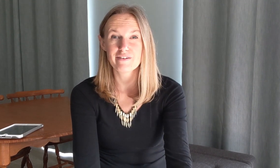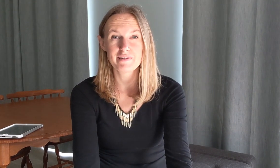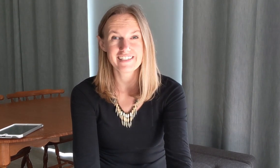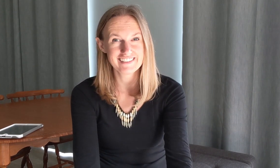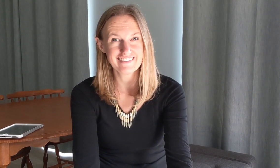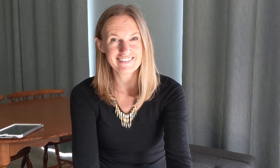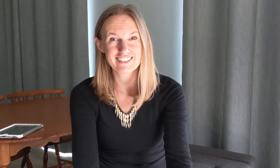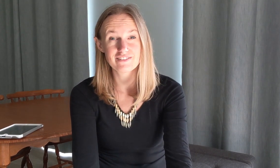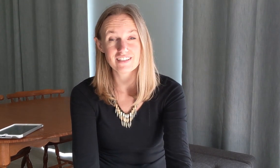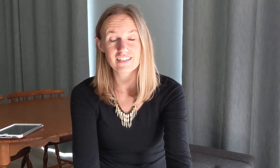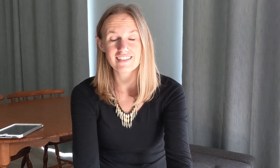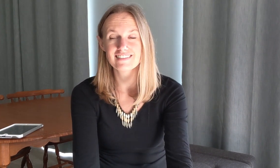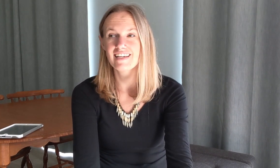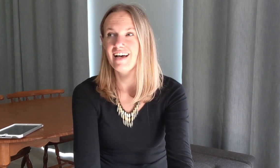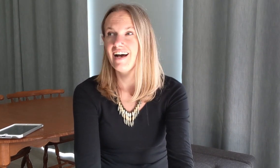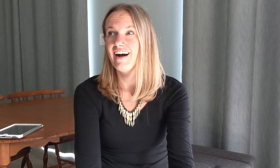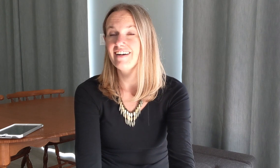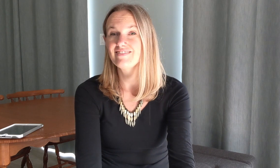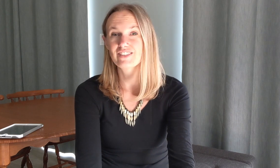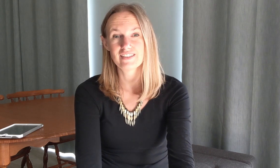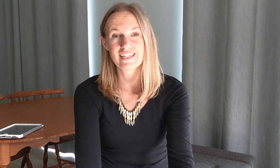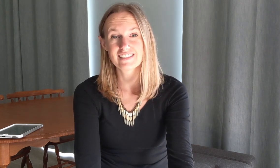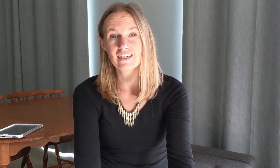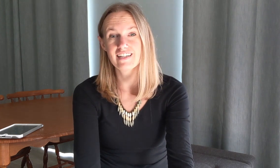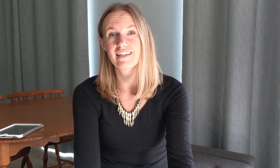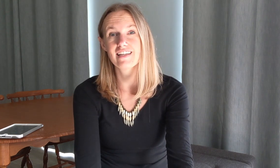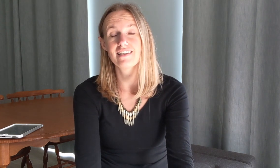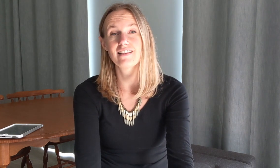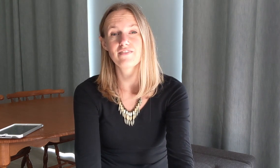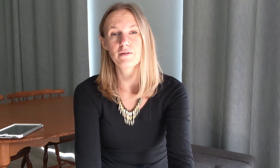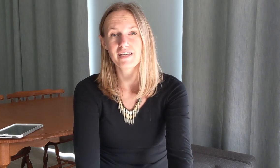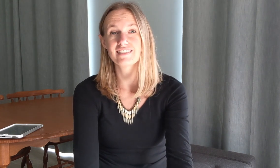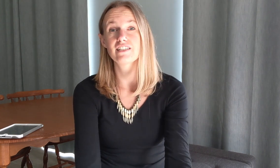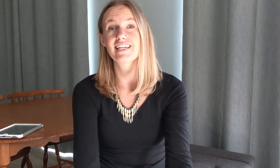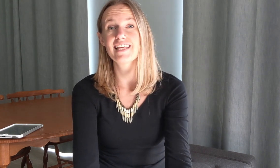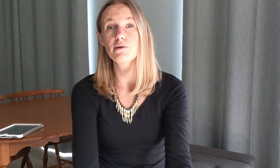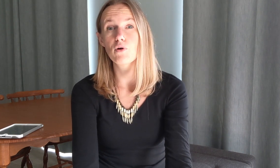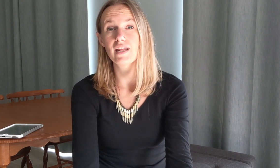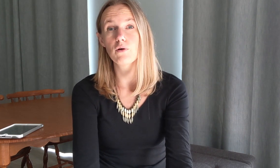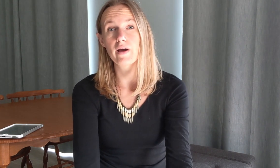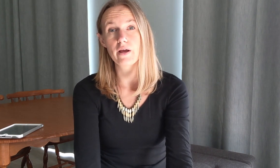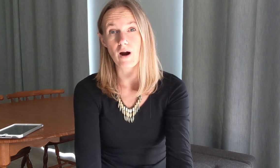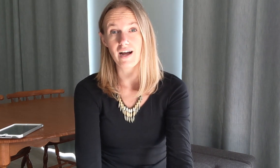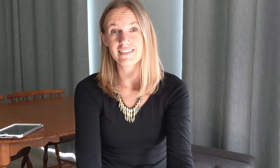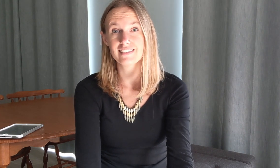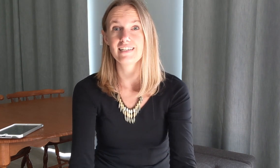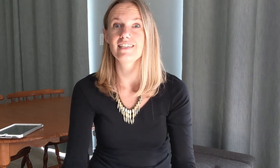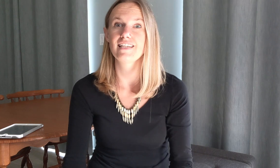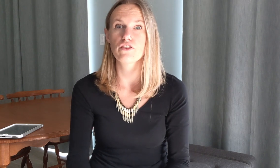of repetition which is really nice so let's get started in the very beginning it starts in the morning when I rise and it does that